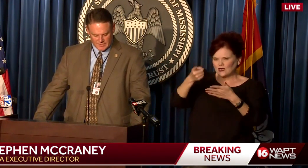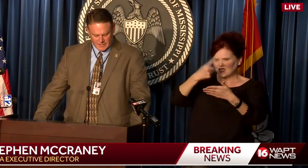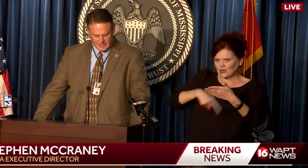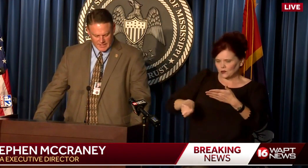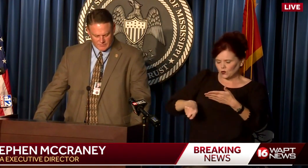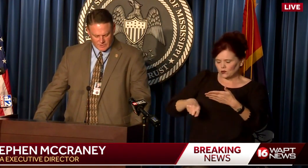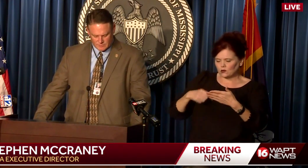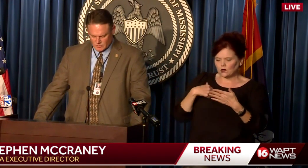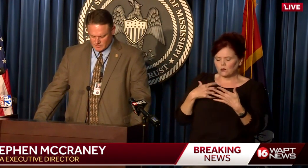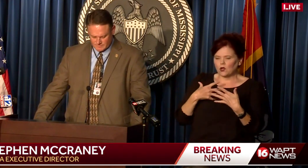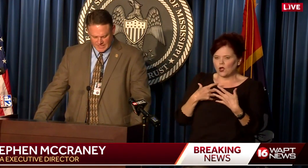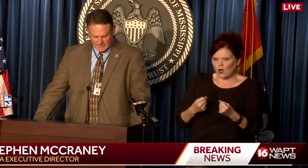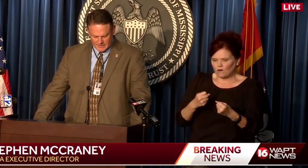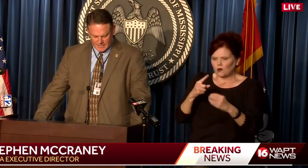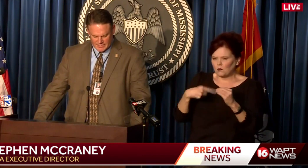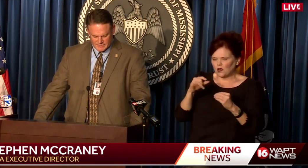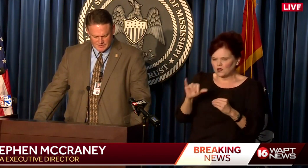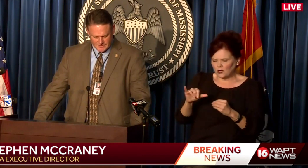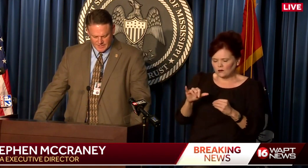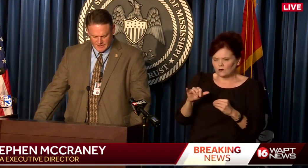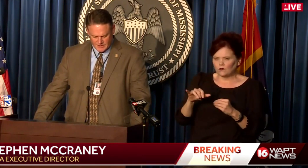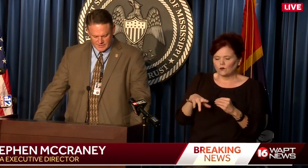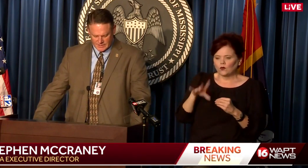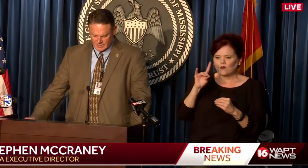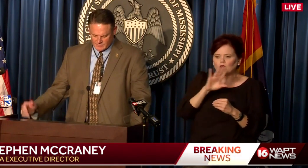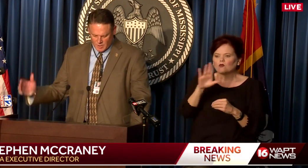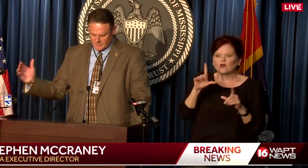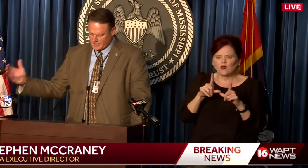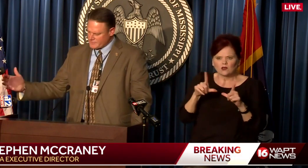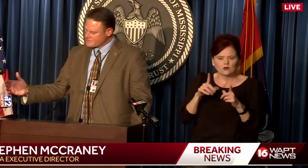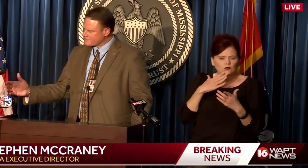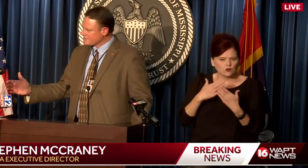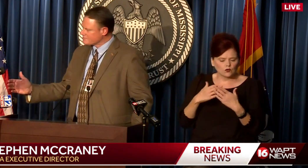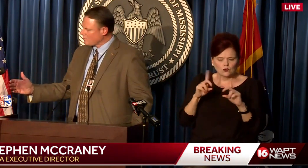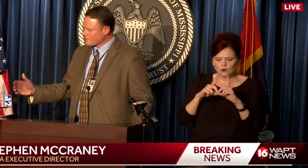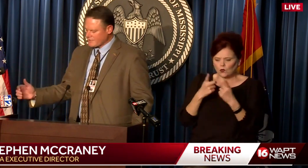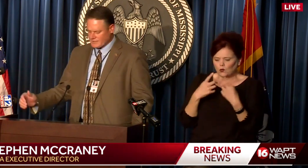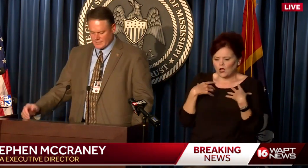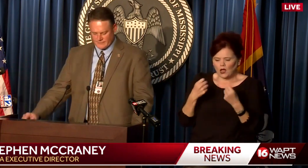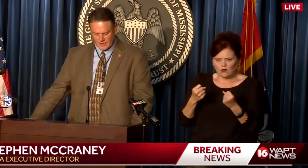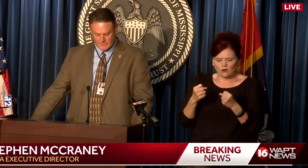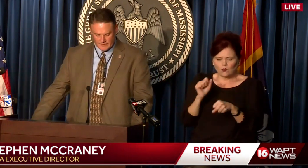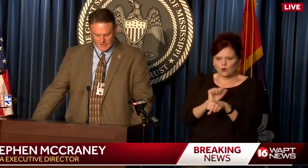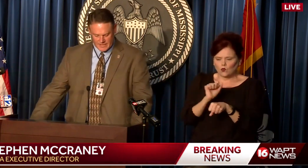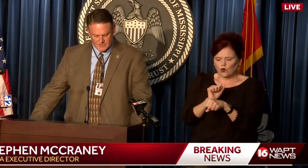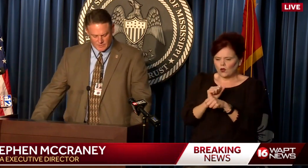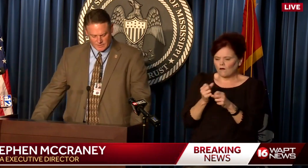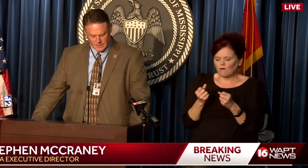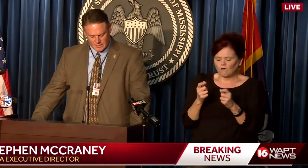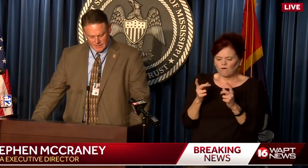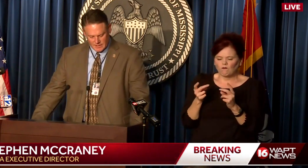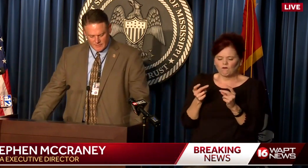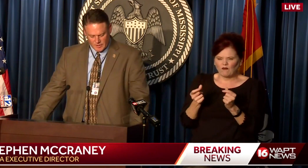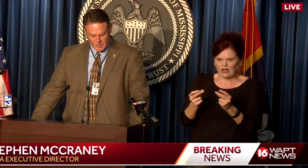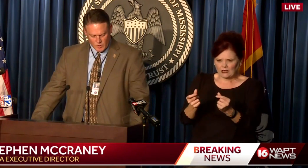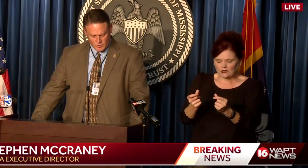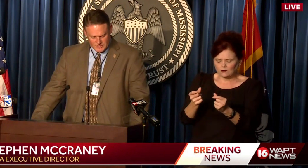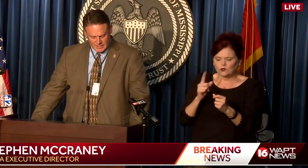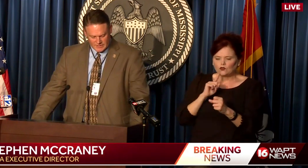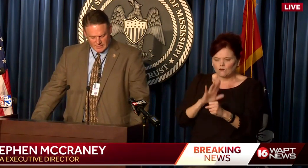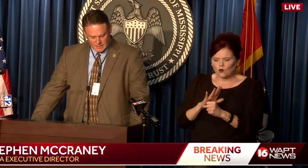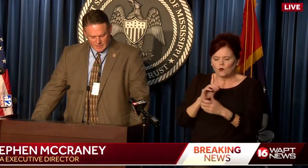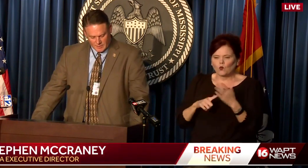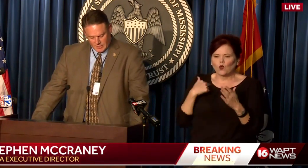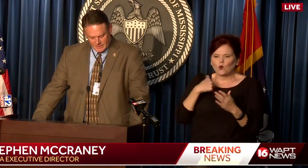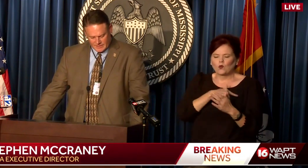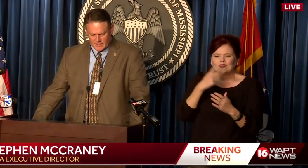I'm very confident in that. We're finding that the licenses are very good. Department of Health is working very, very fast on confirming what